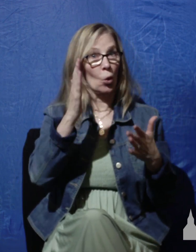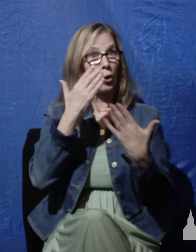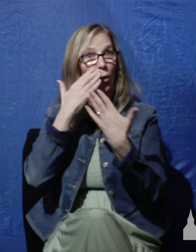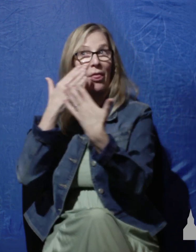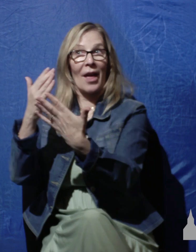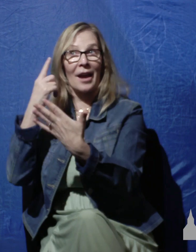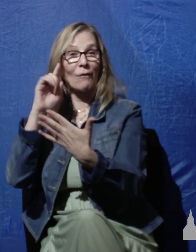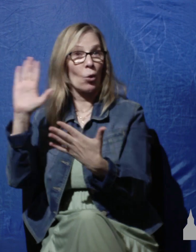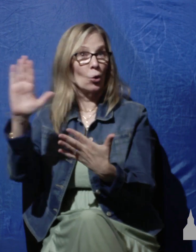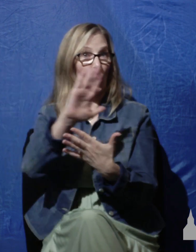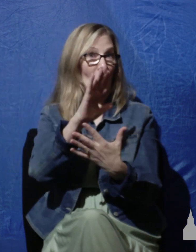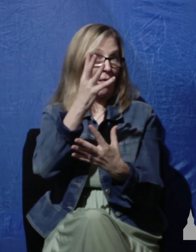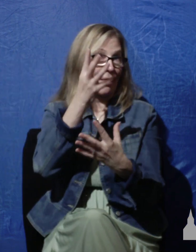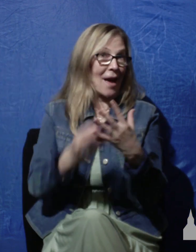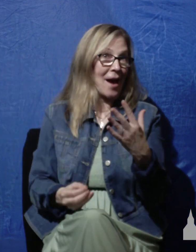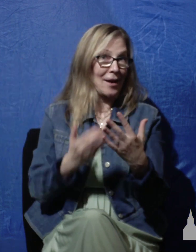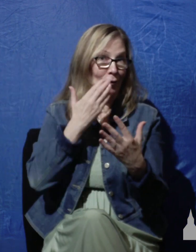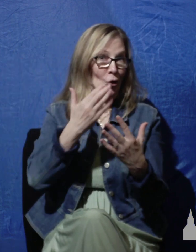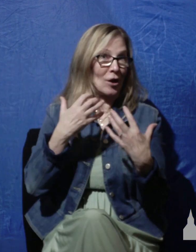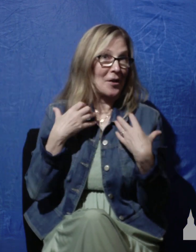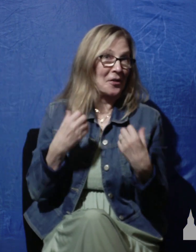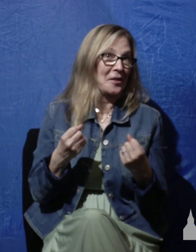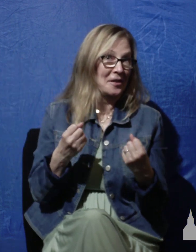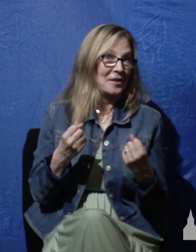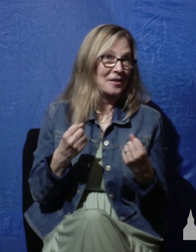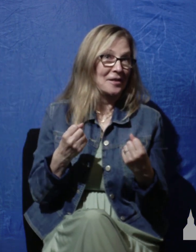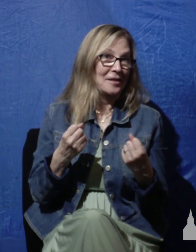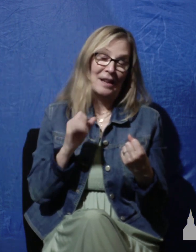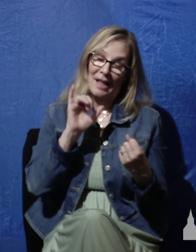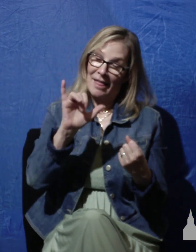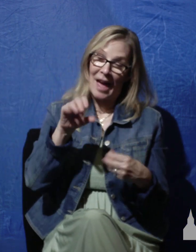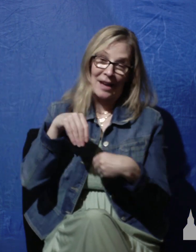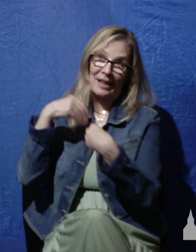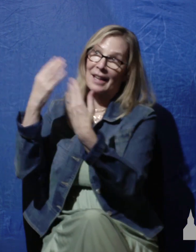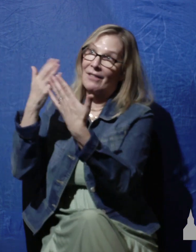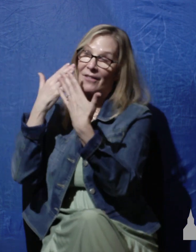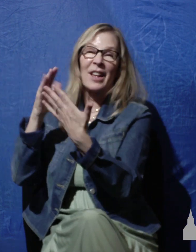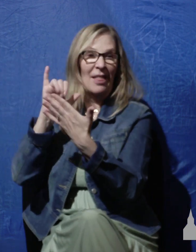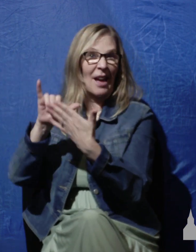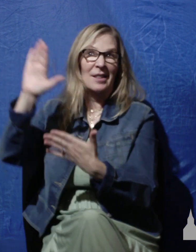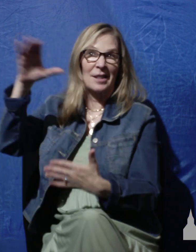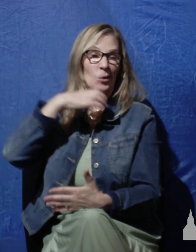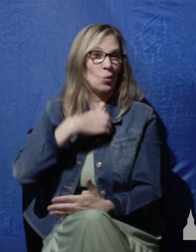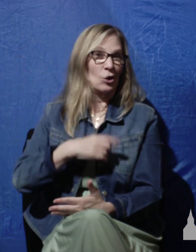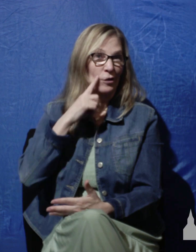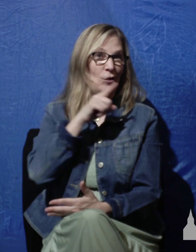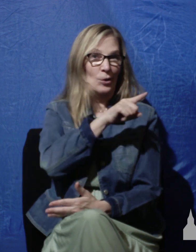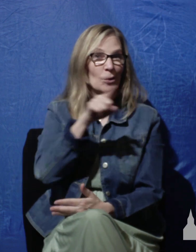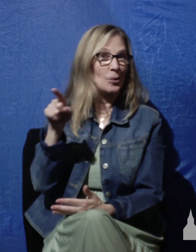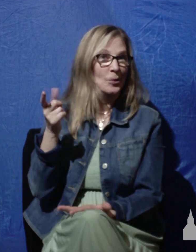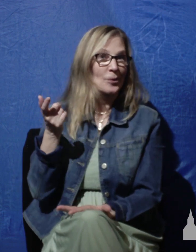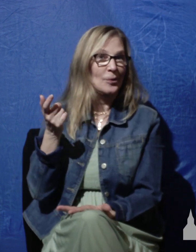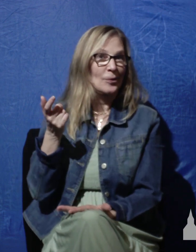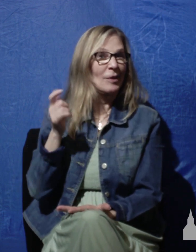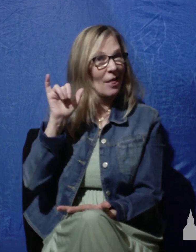health? This giving of thanks is he tells you it's his will for you and that's what pleases him.